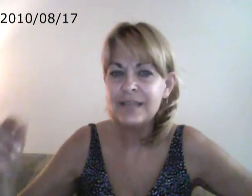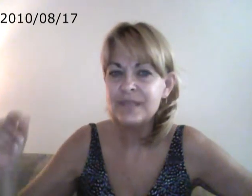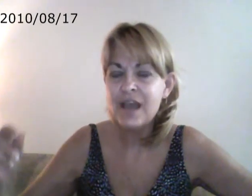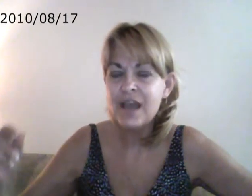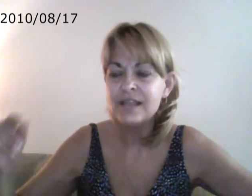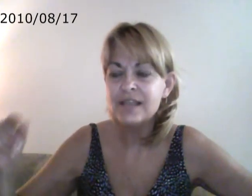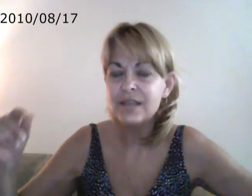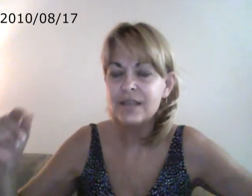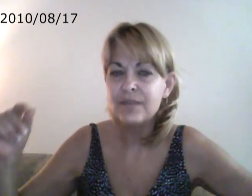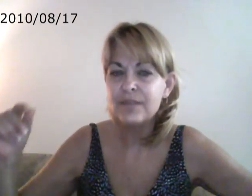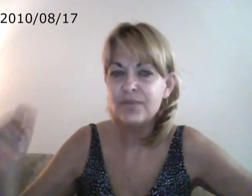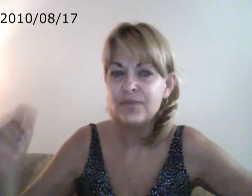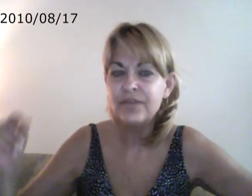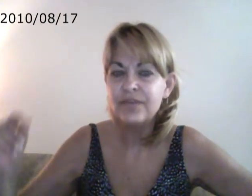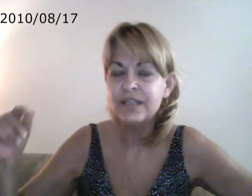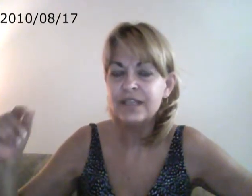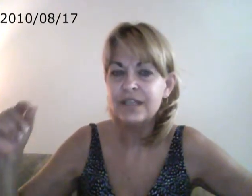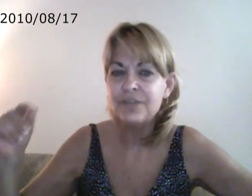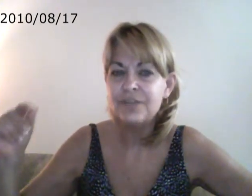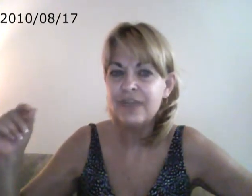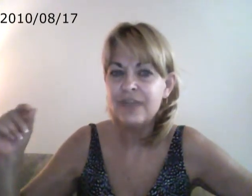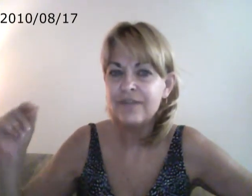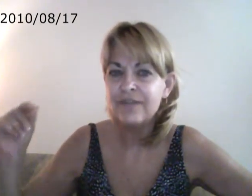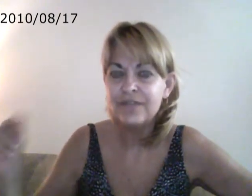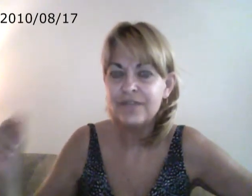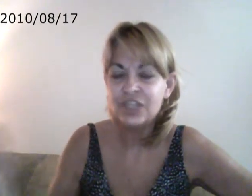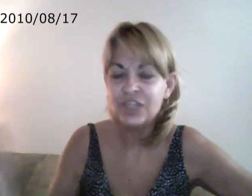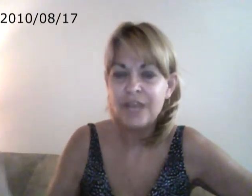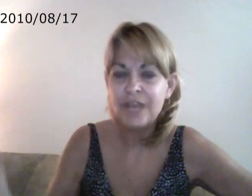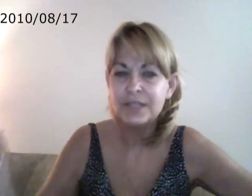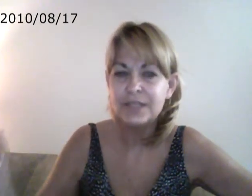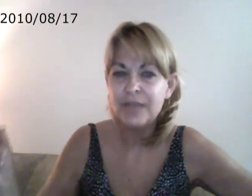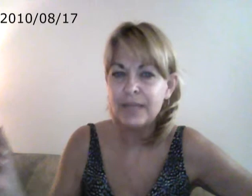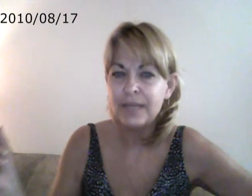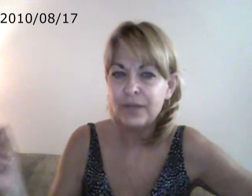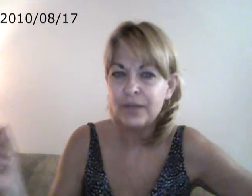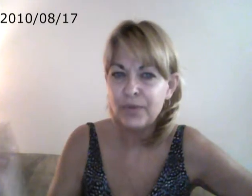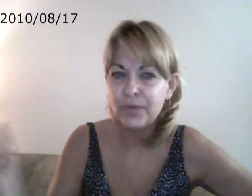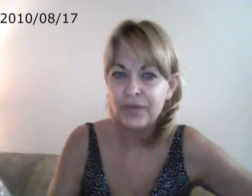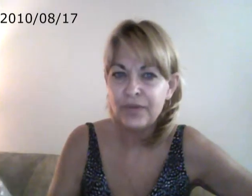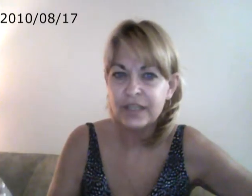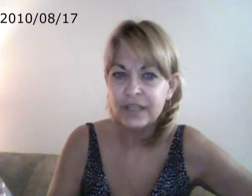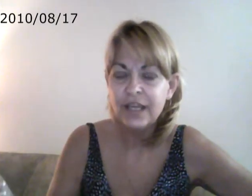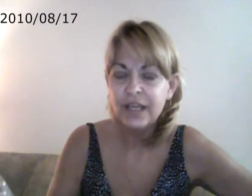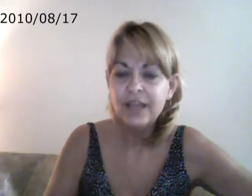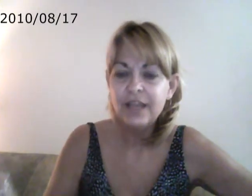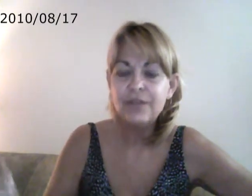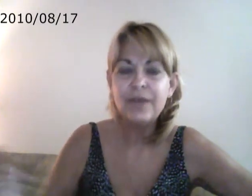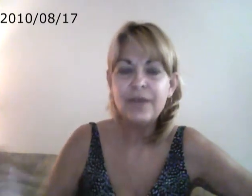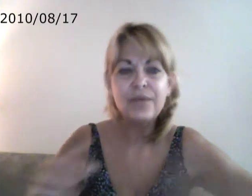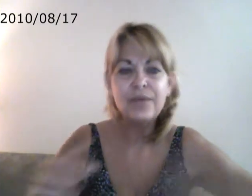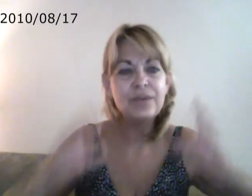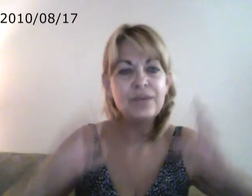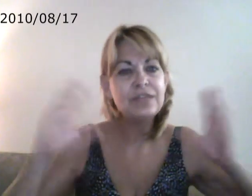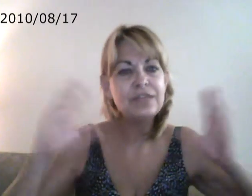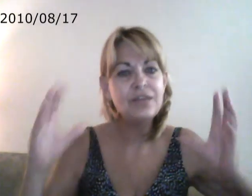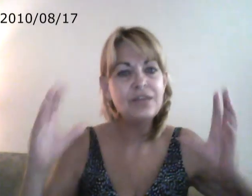size, the perfect geometric shapes to make it appear perfect. You know, but when you see the whole